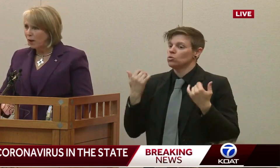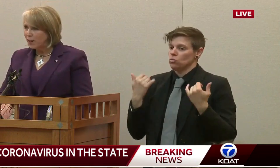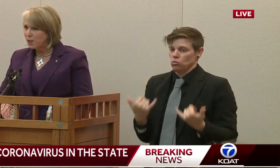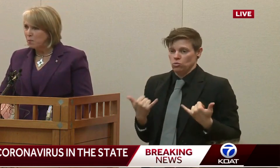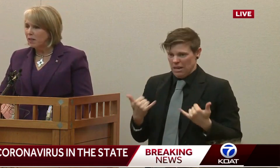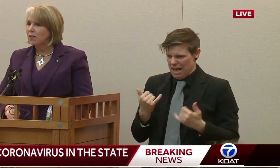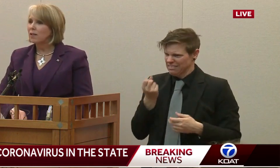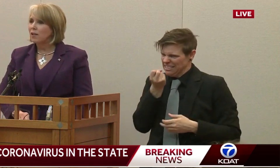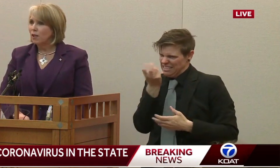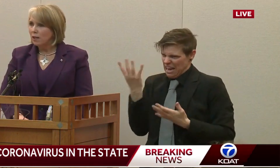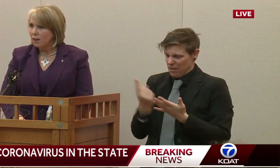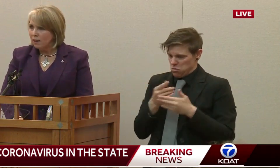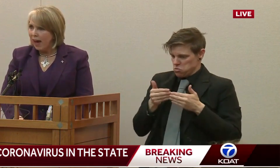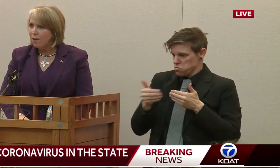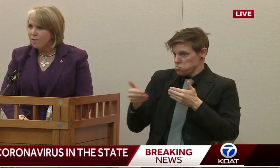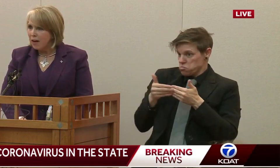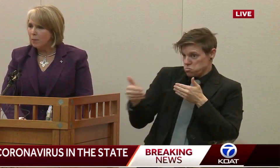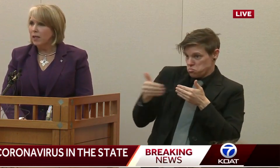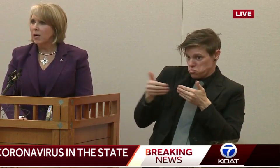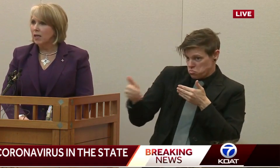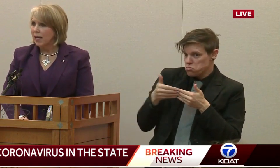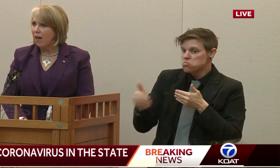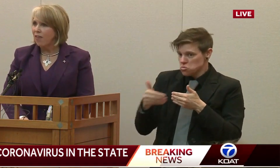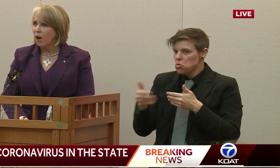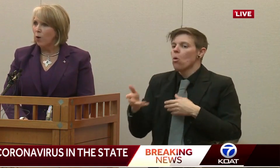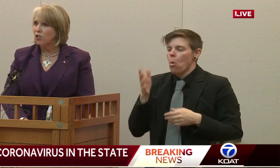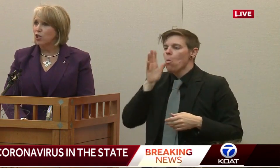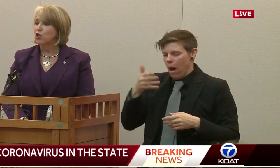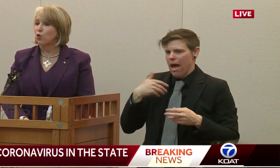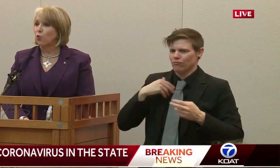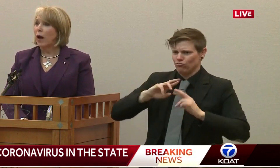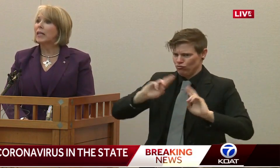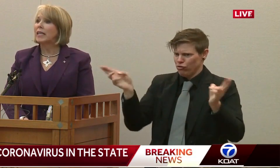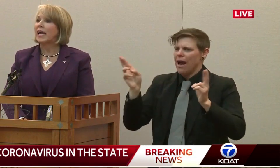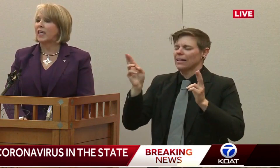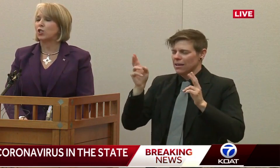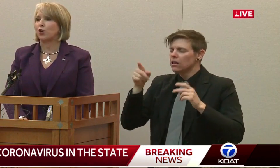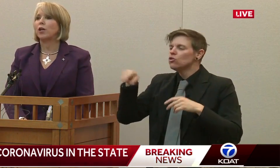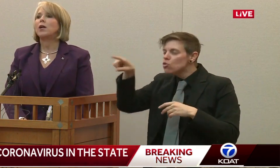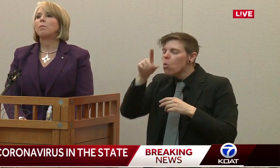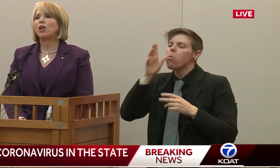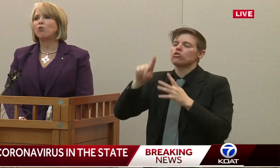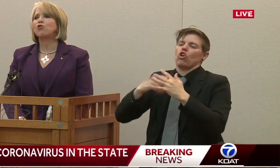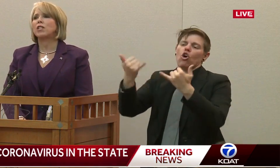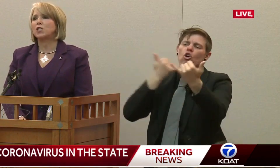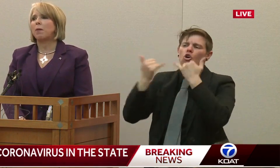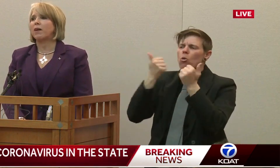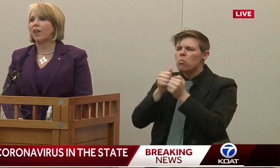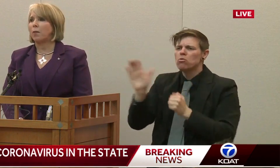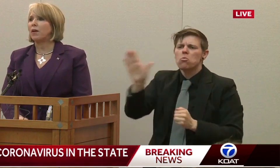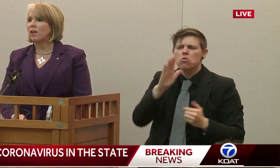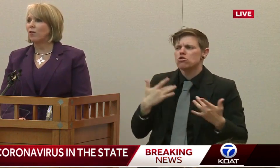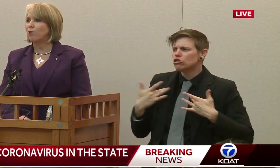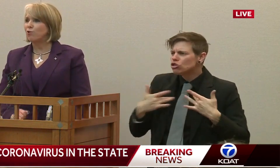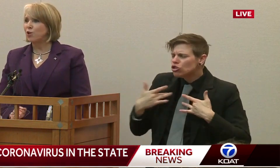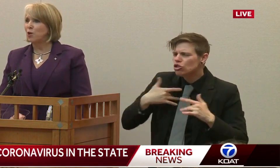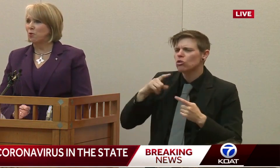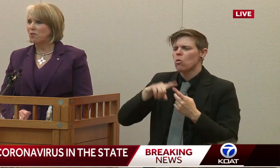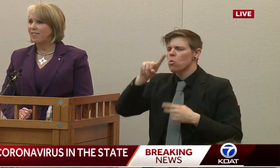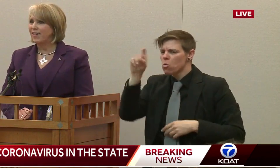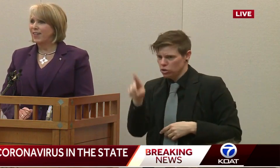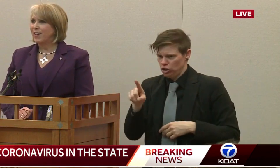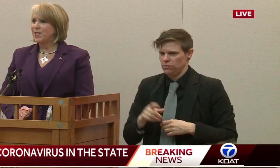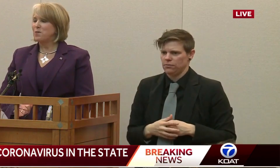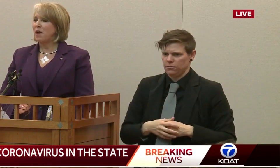hours from right this minute, that family can get that question directly answered. But you should expect that I'm going to use